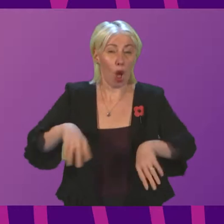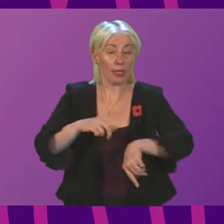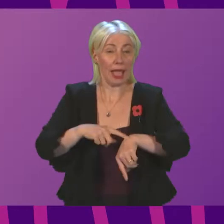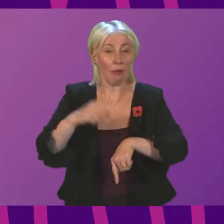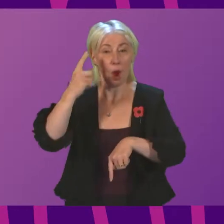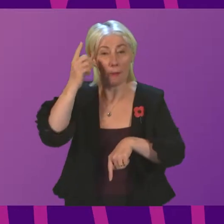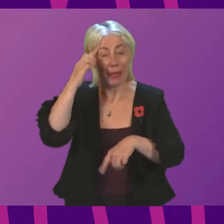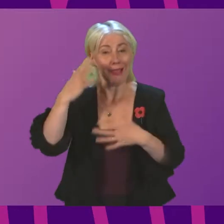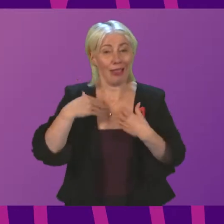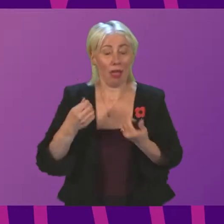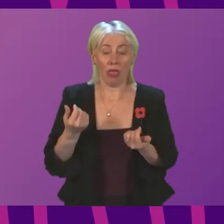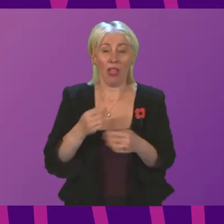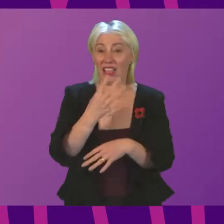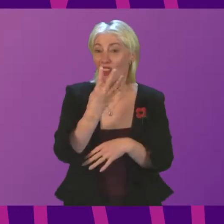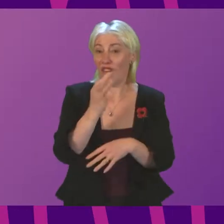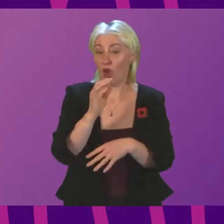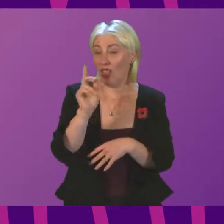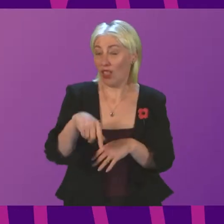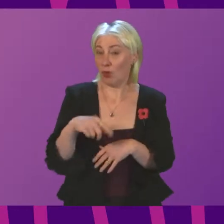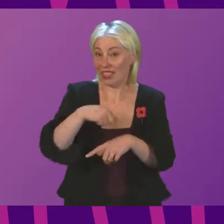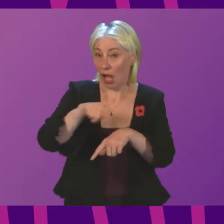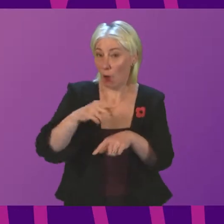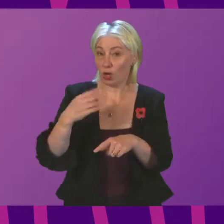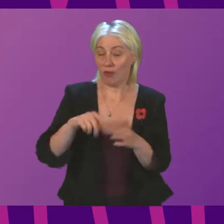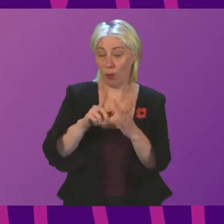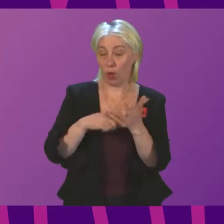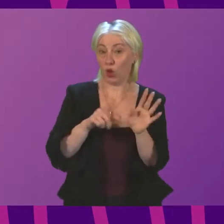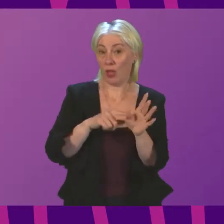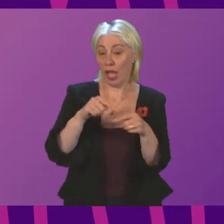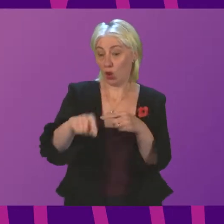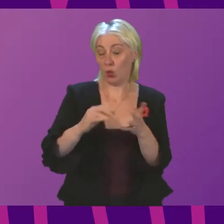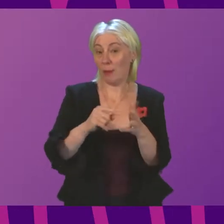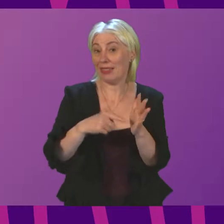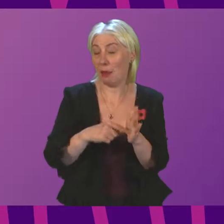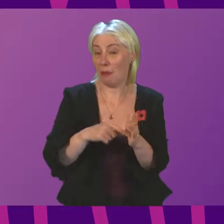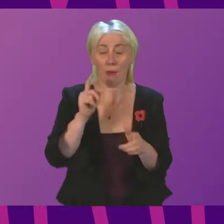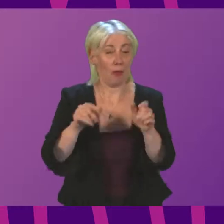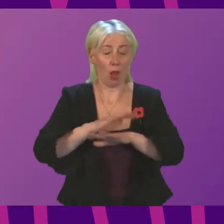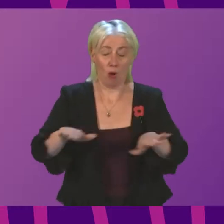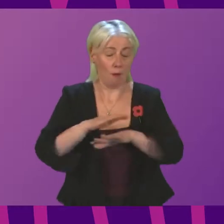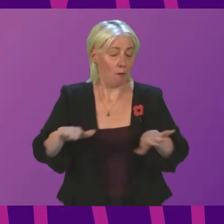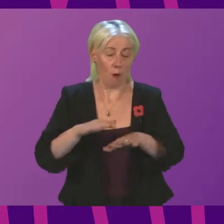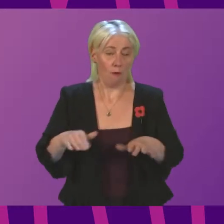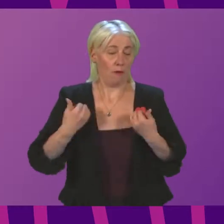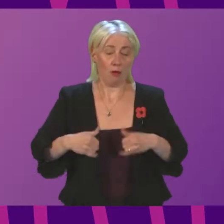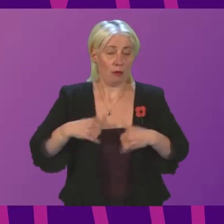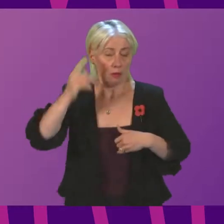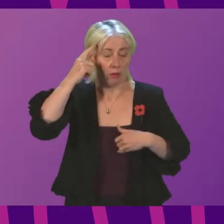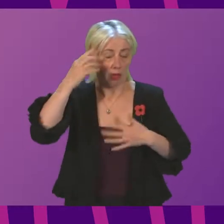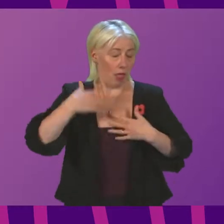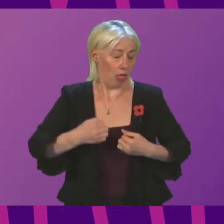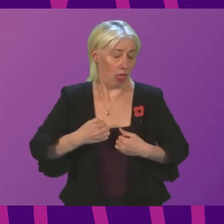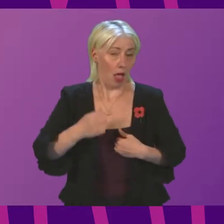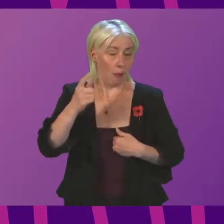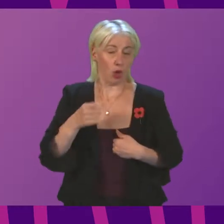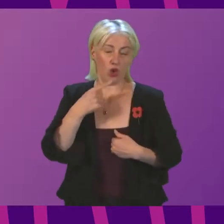That's 40,000 hours between July and September alone. One paramedic told the Daily Record today, we feel as